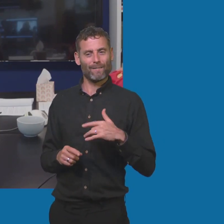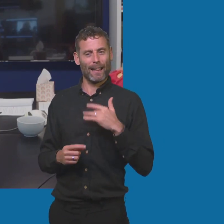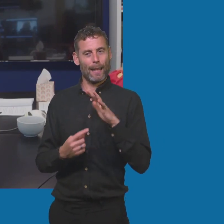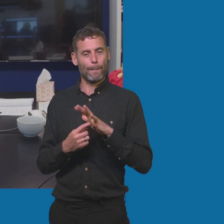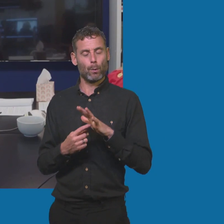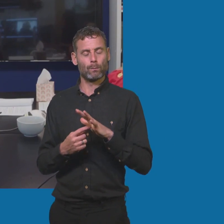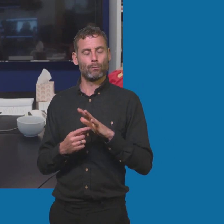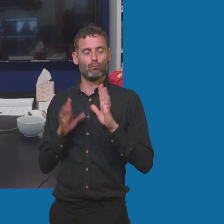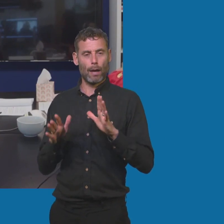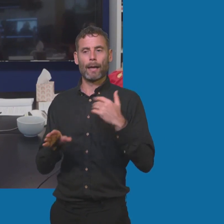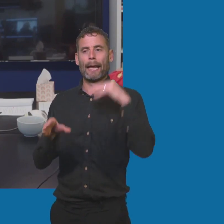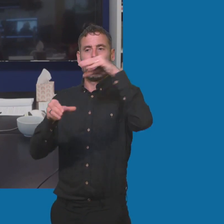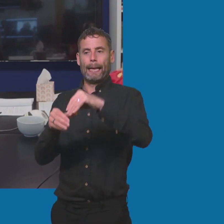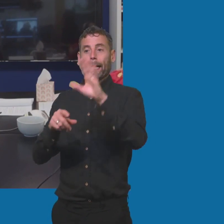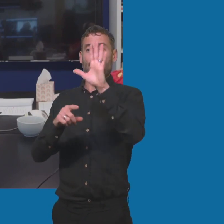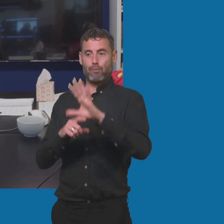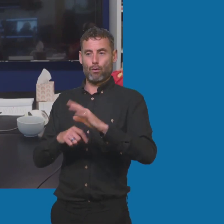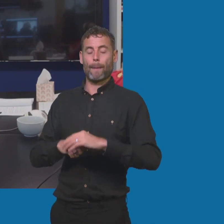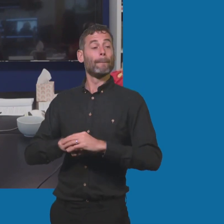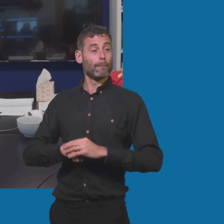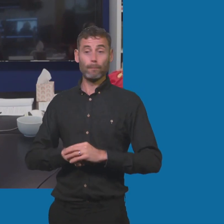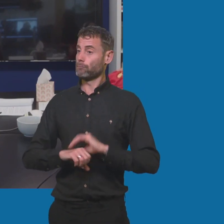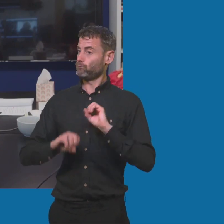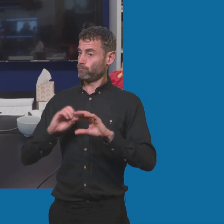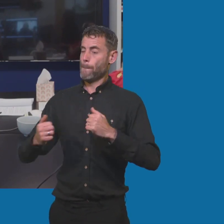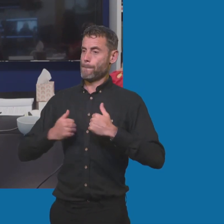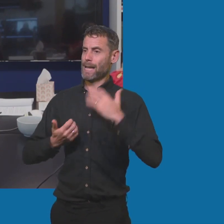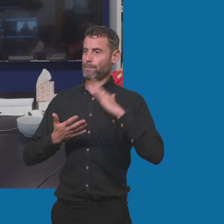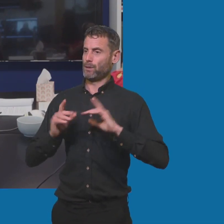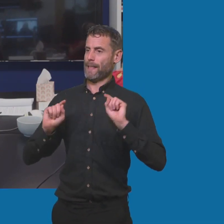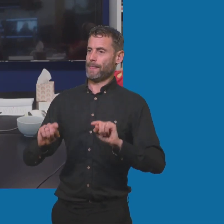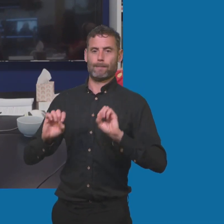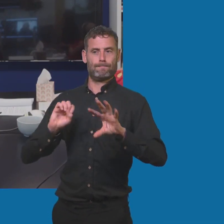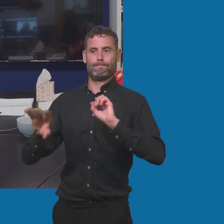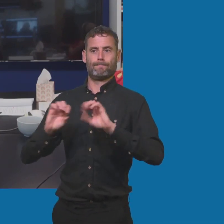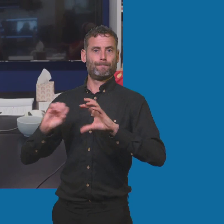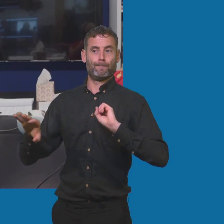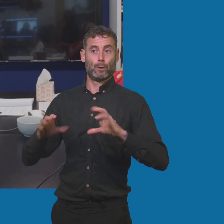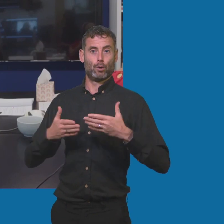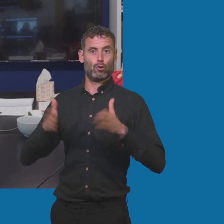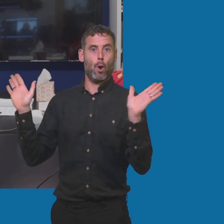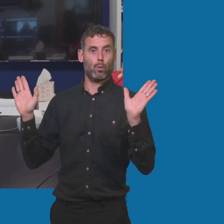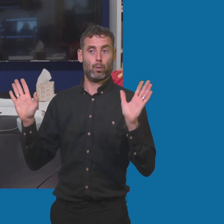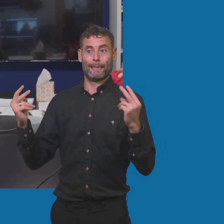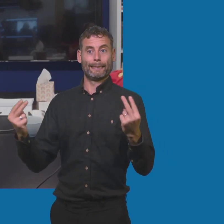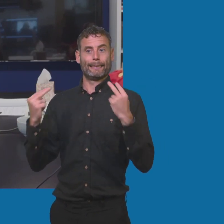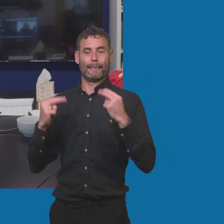awareness, talk about our lived experience so that average high people don't think. So they think about